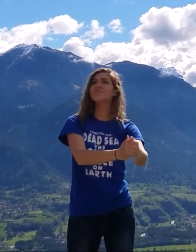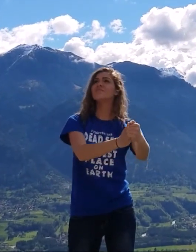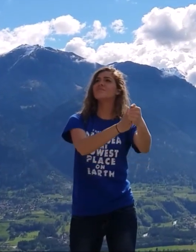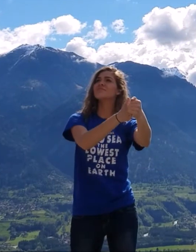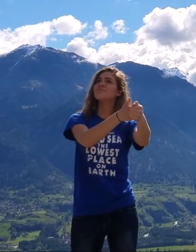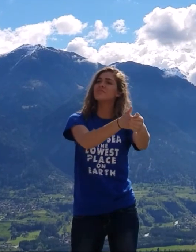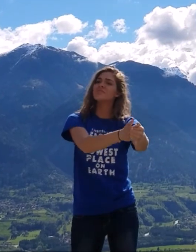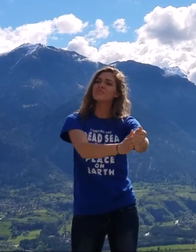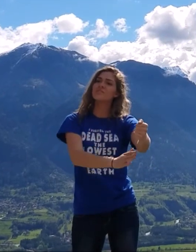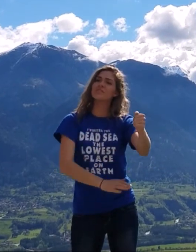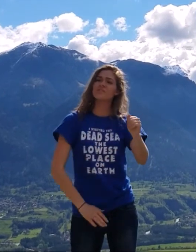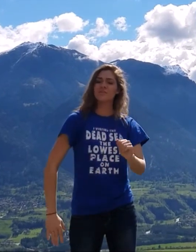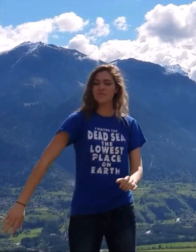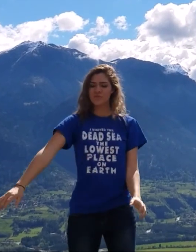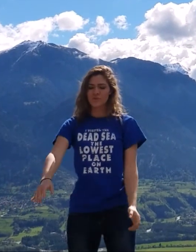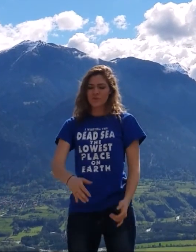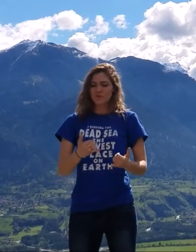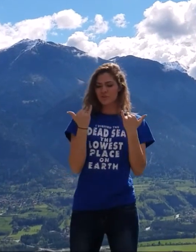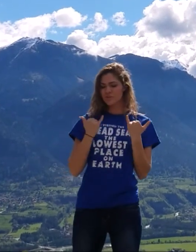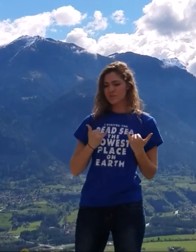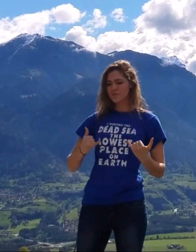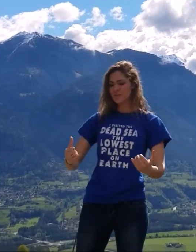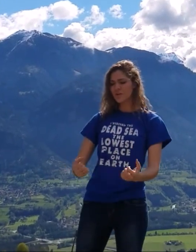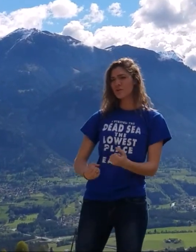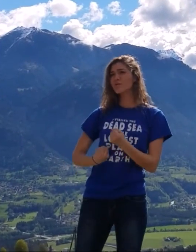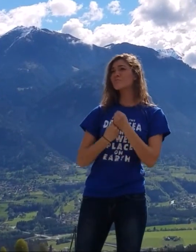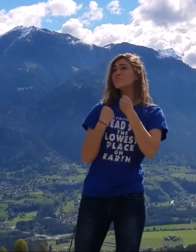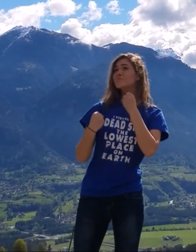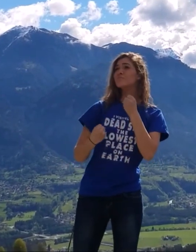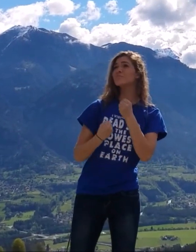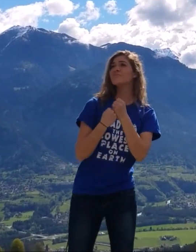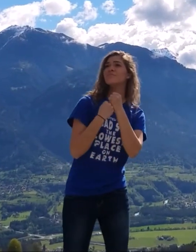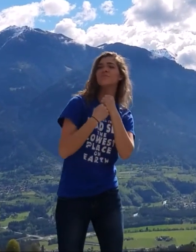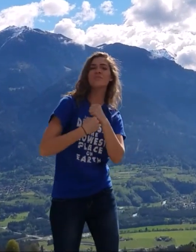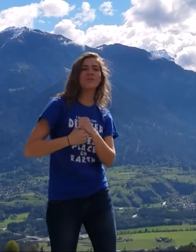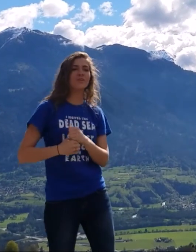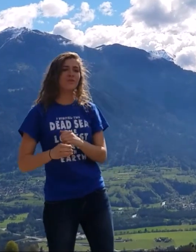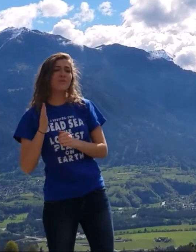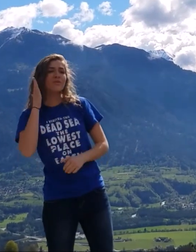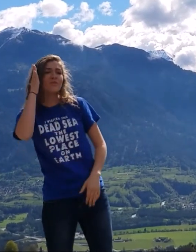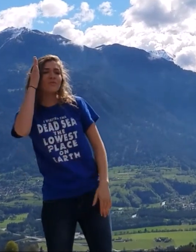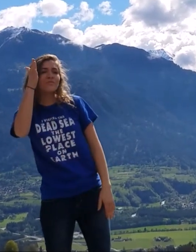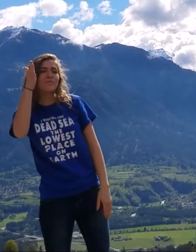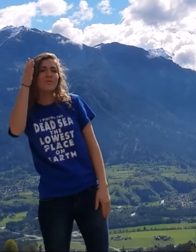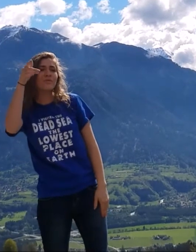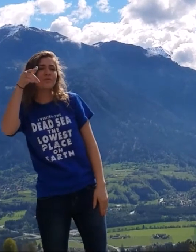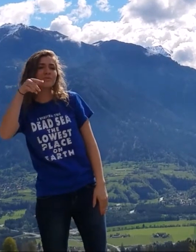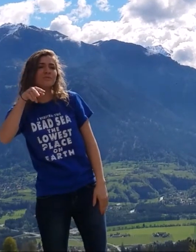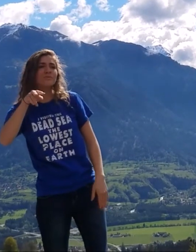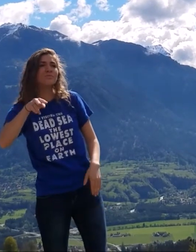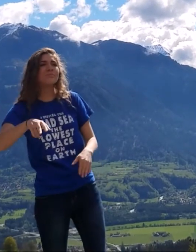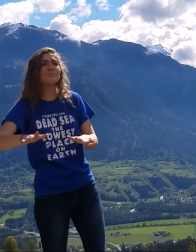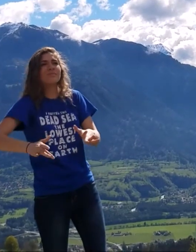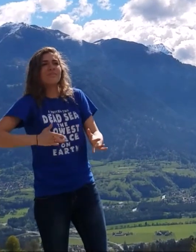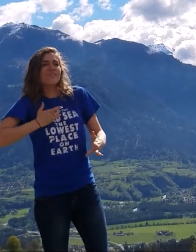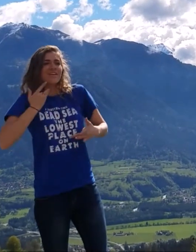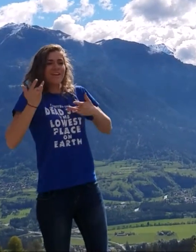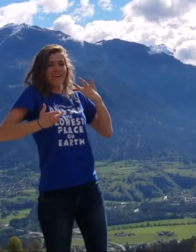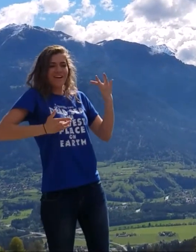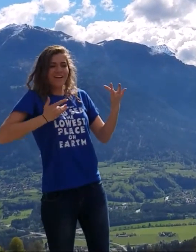Strength for today and bright hope for tomorrow